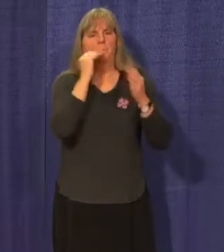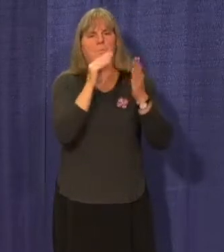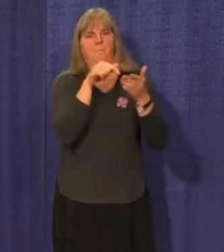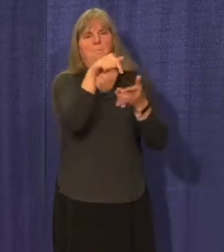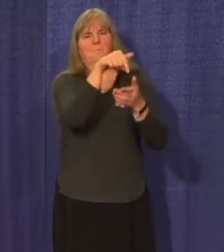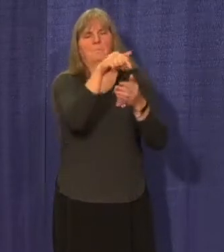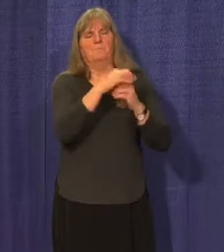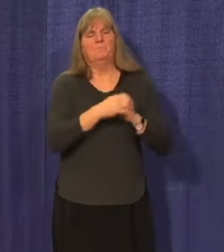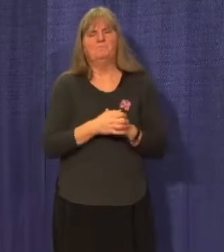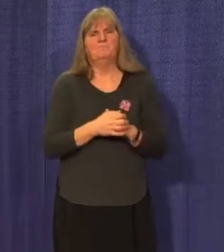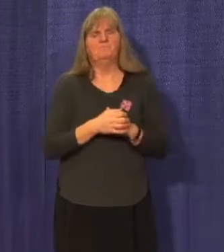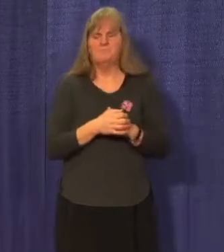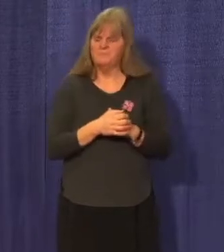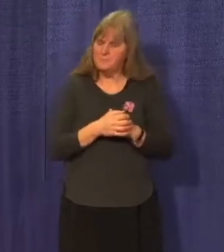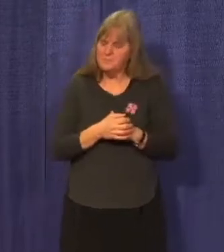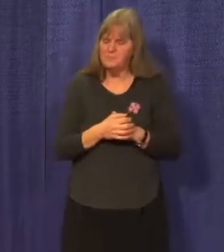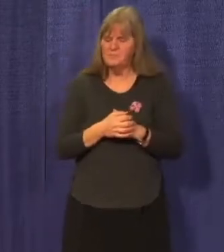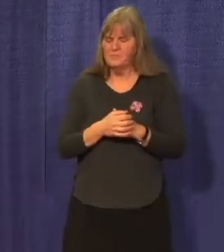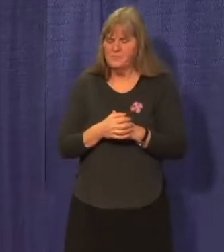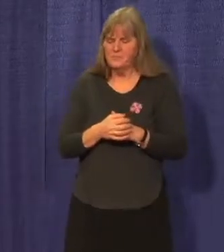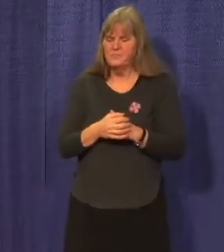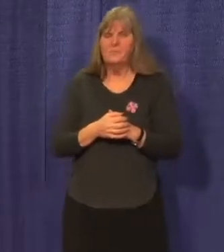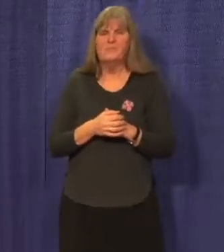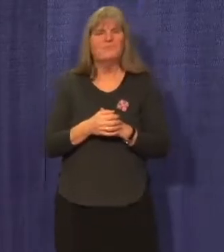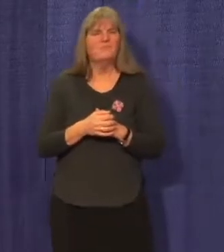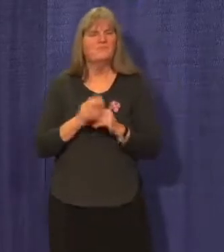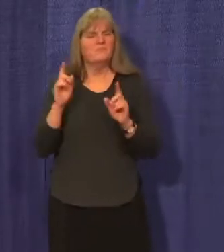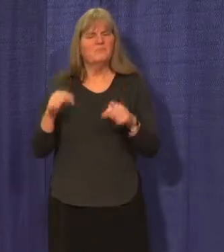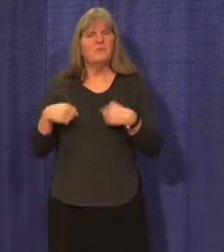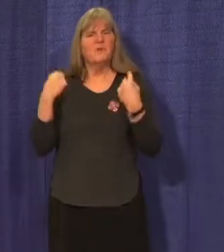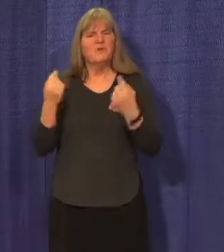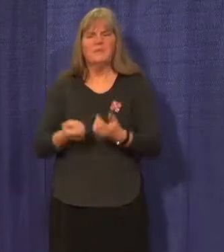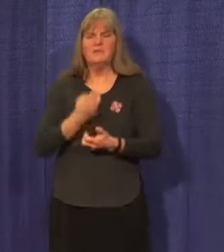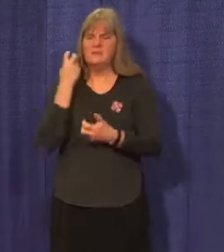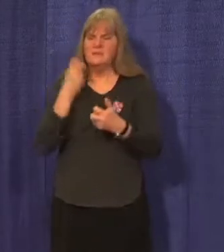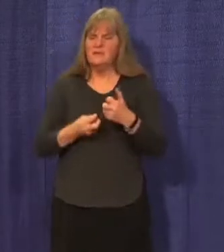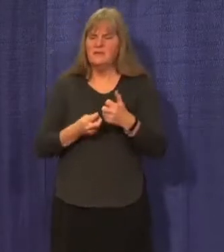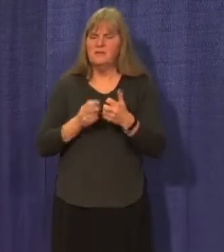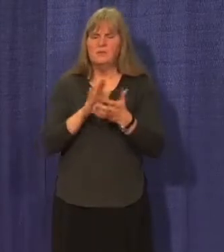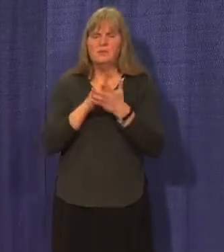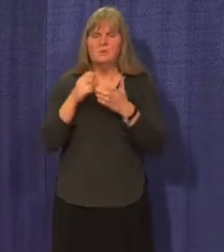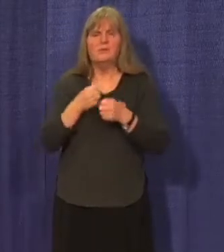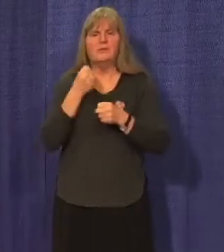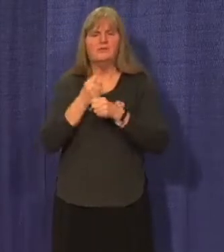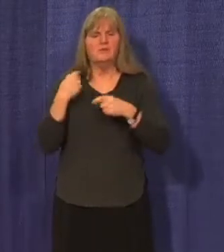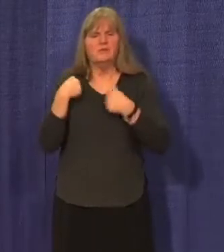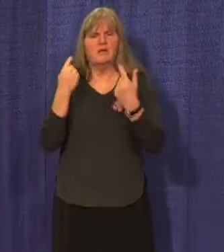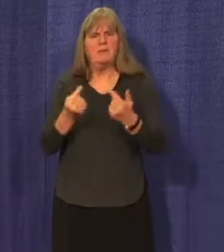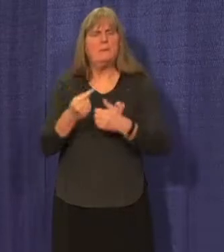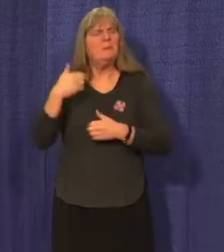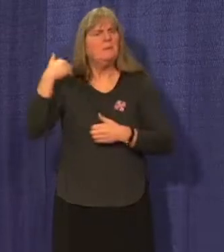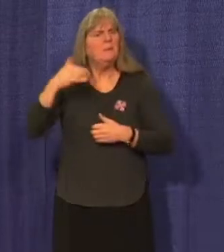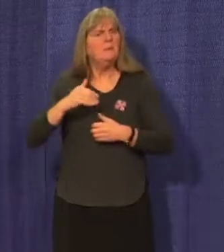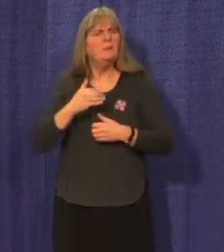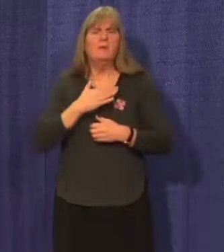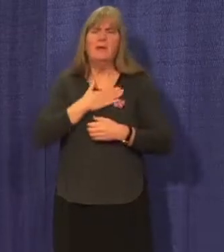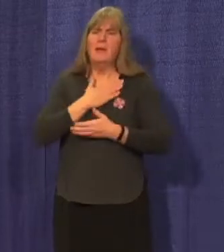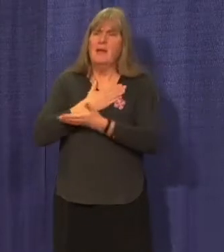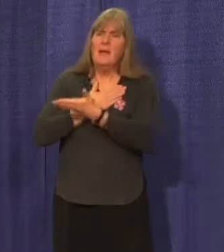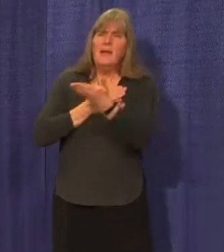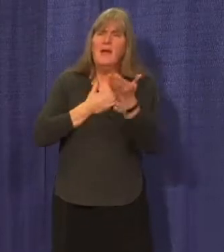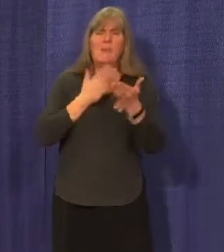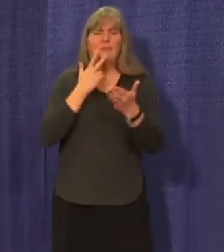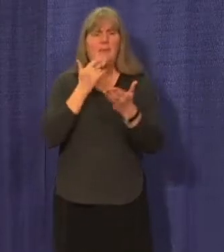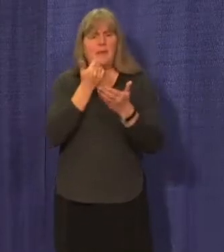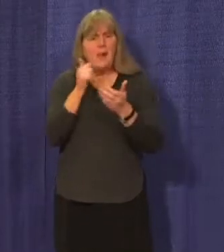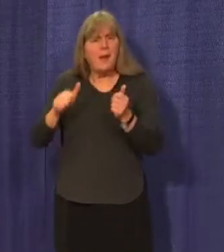This has been a difficult and a different and a challenging school year. We are very pleased to be making these